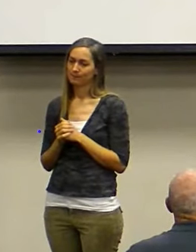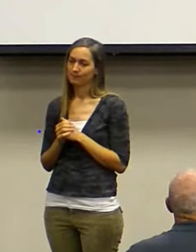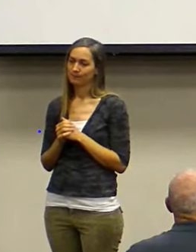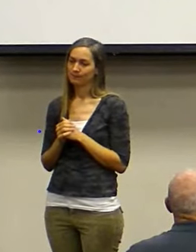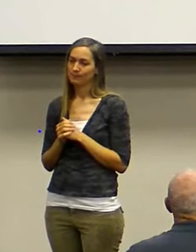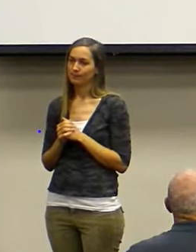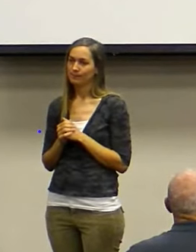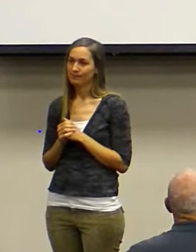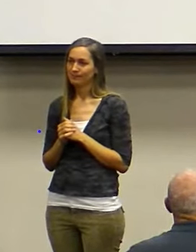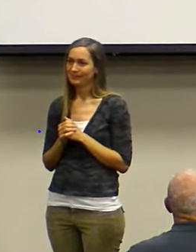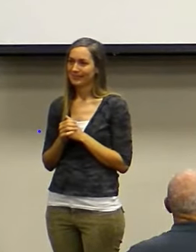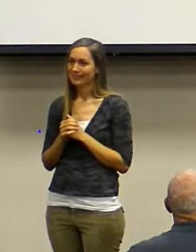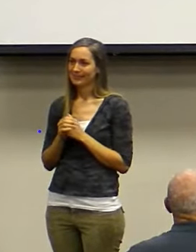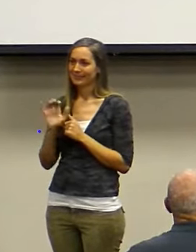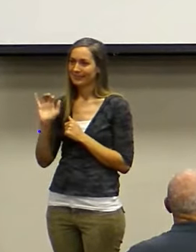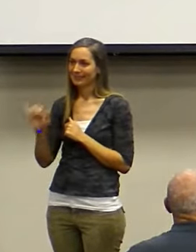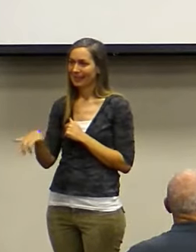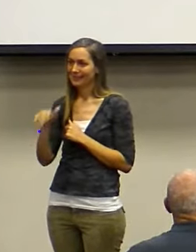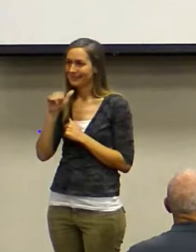It doesn't work that way.